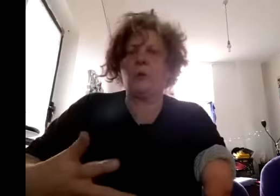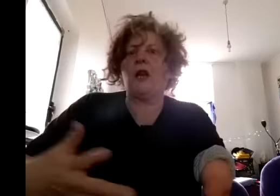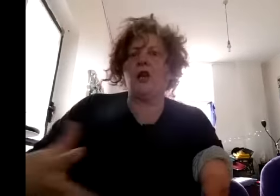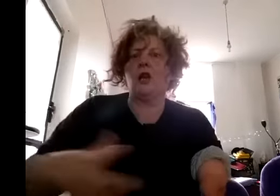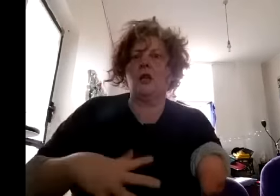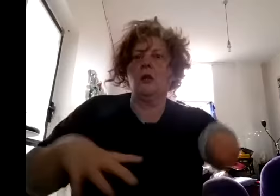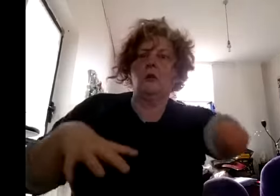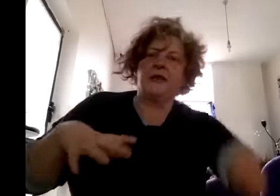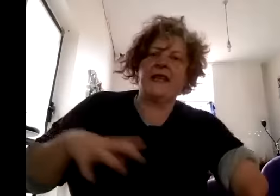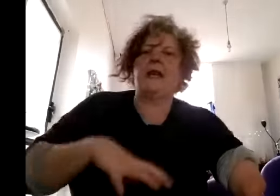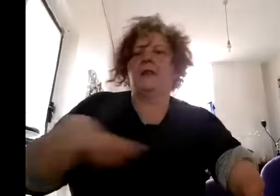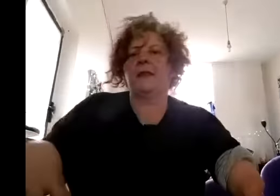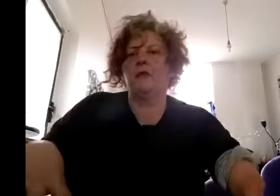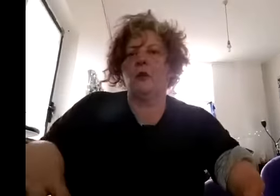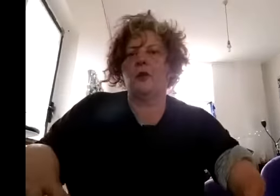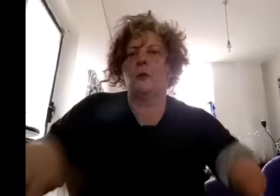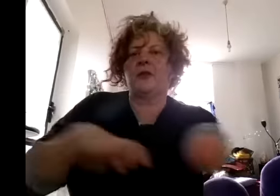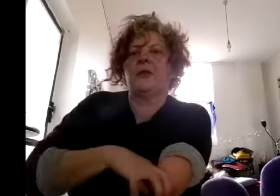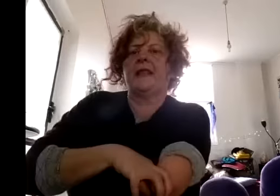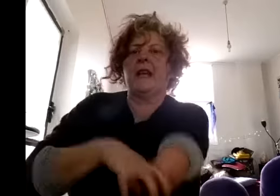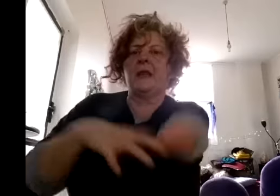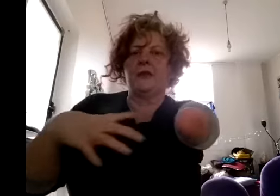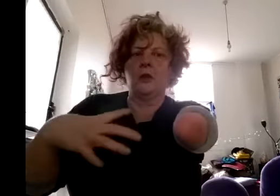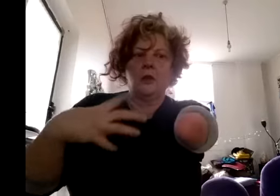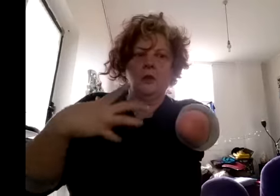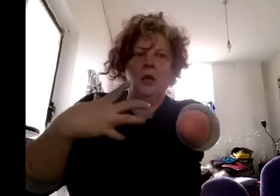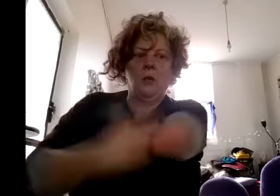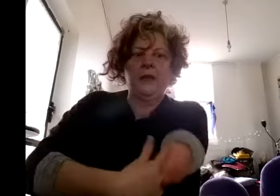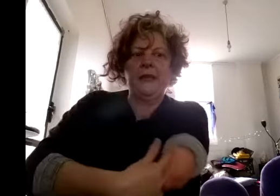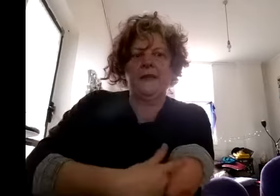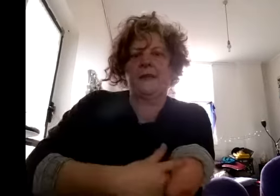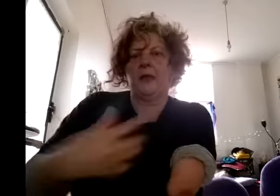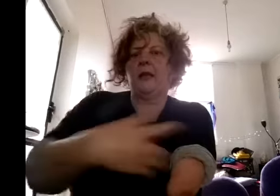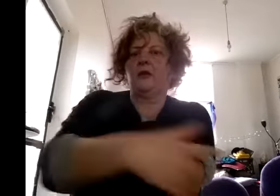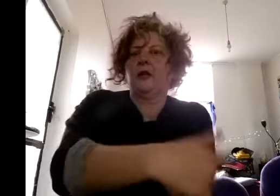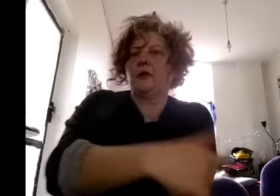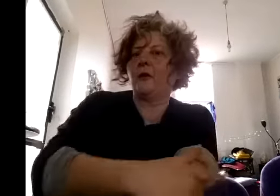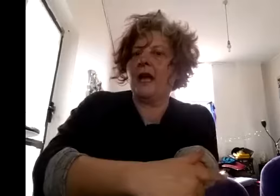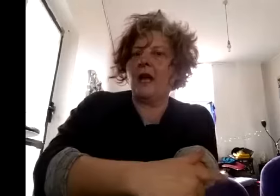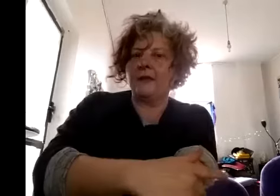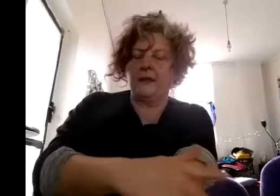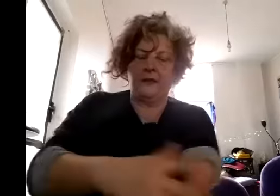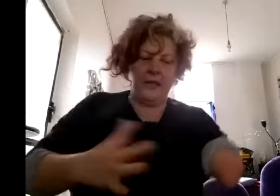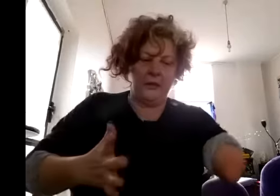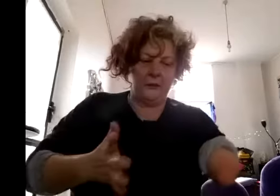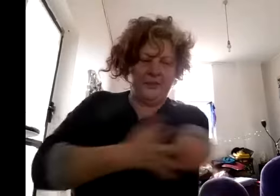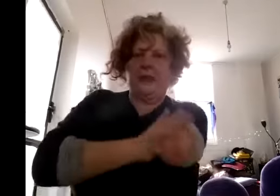that I know Prisada Hillis and Roland Thompson who started uh working in disability in 2000 and particularly